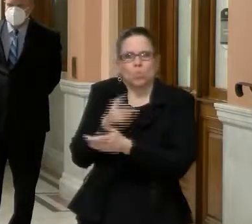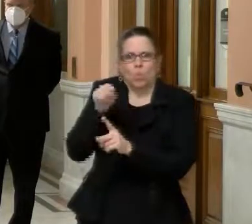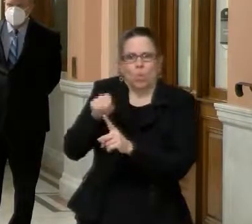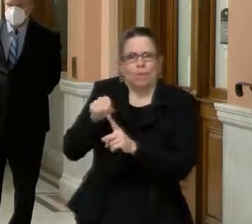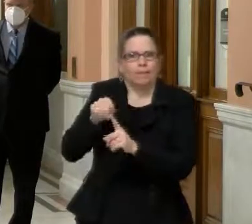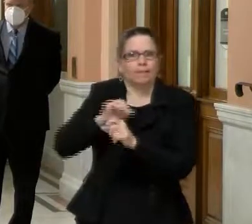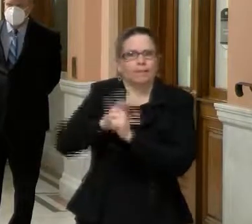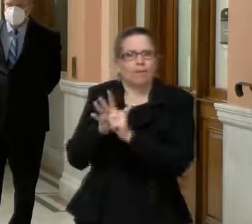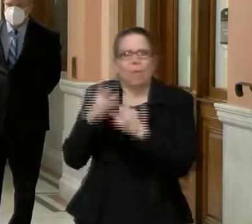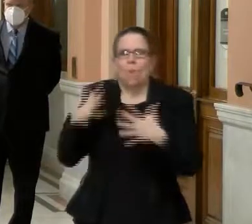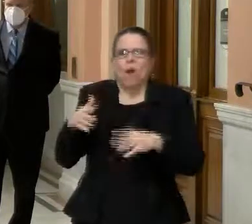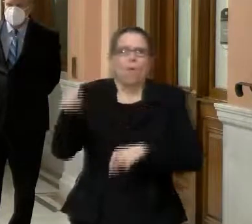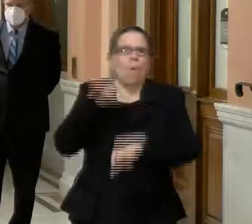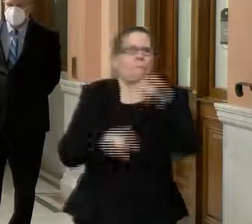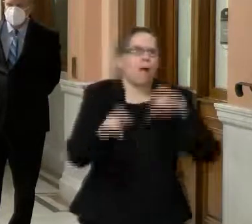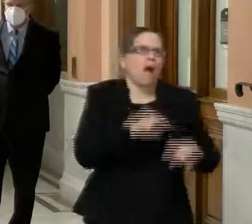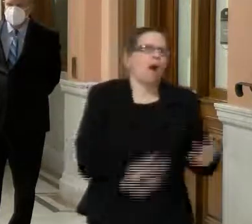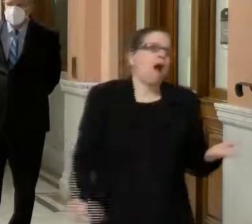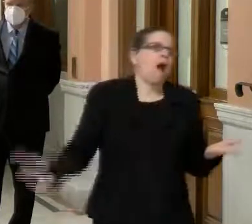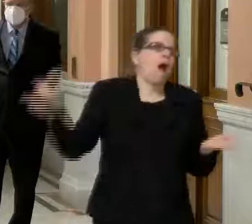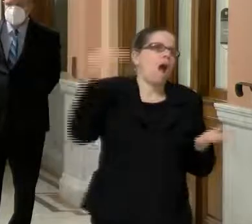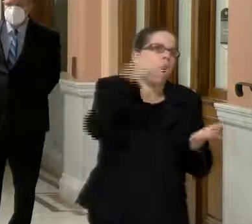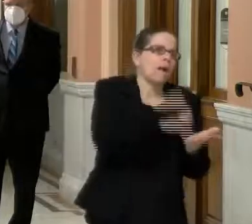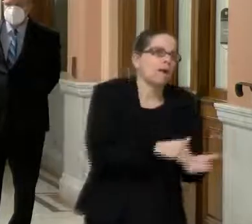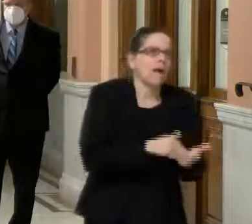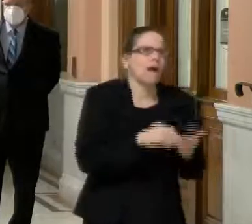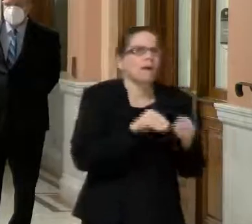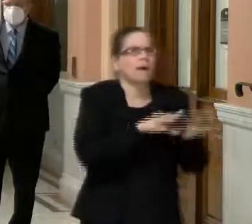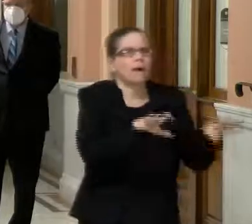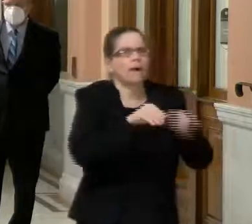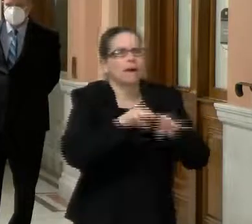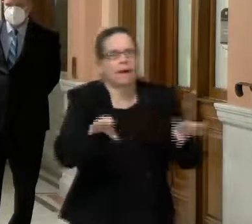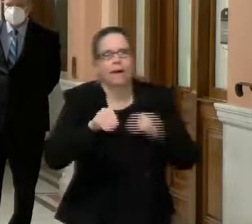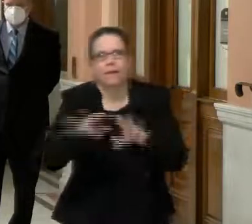So with that, um, I guess we'll take questions with the map.